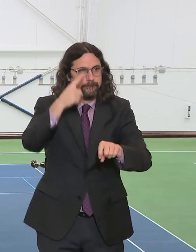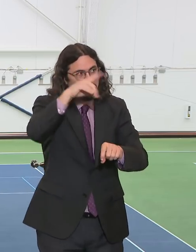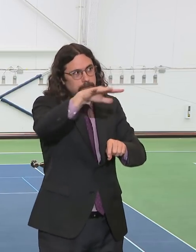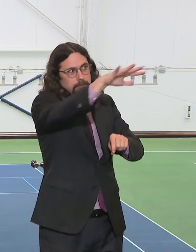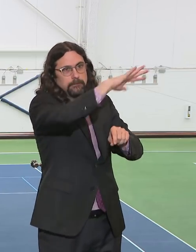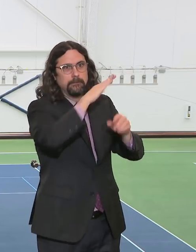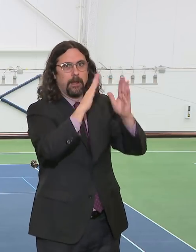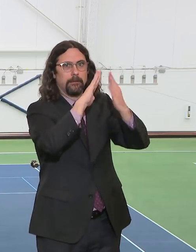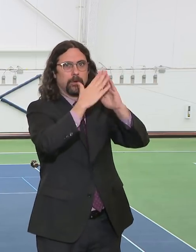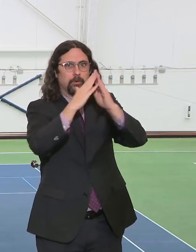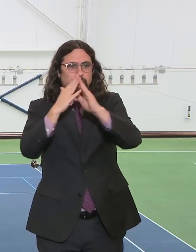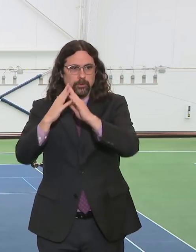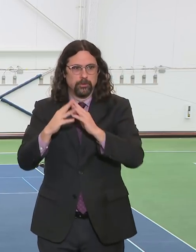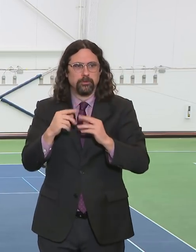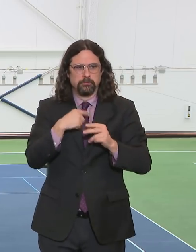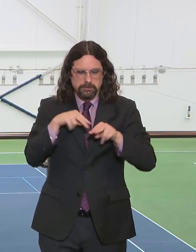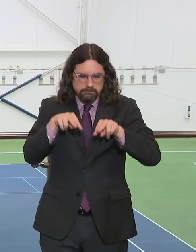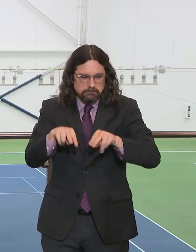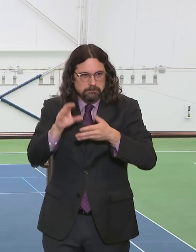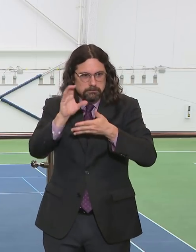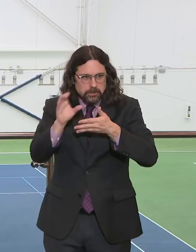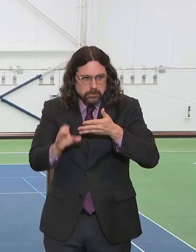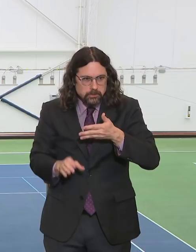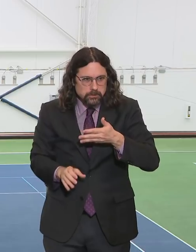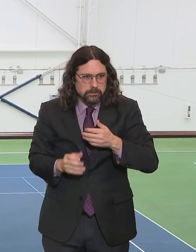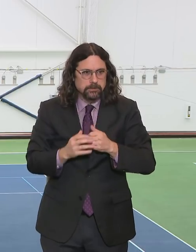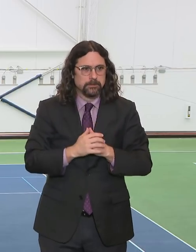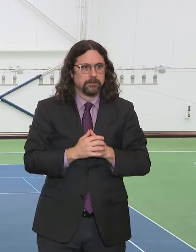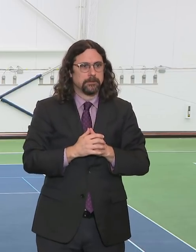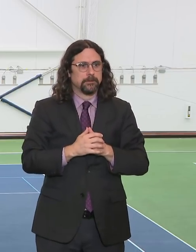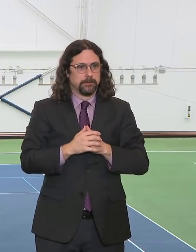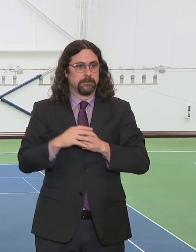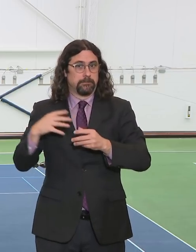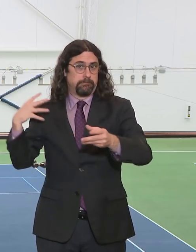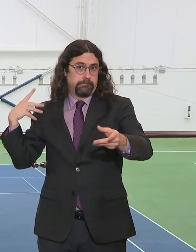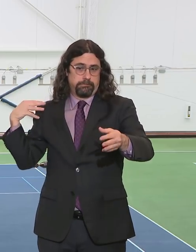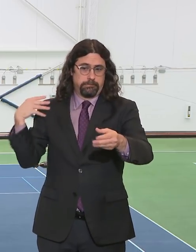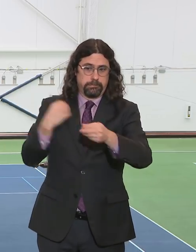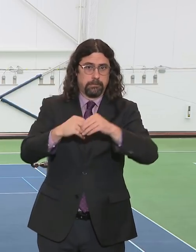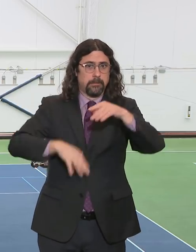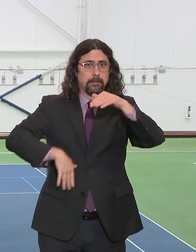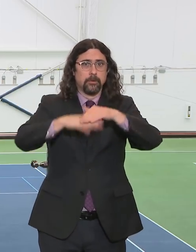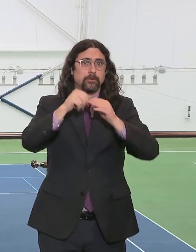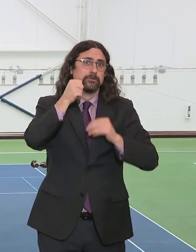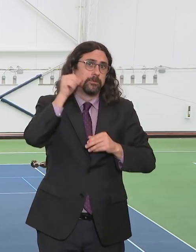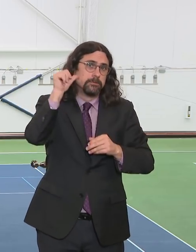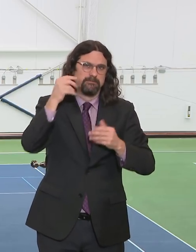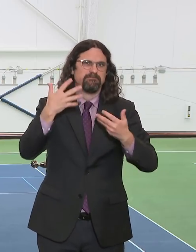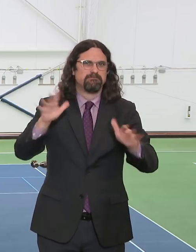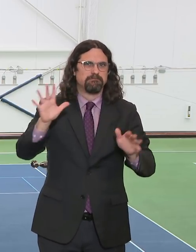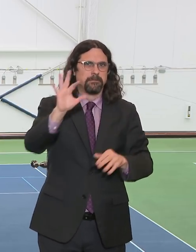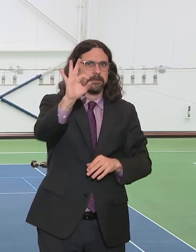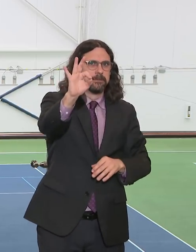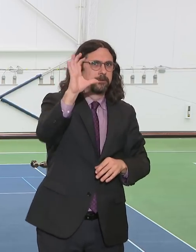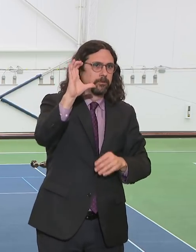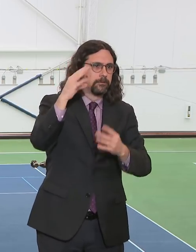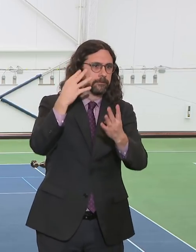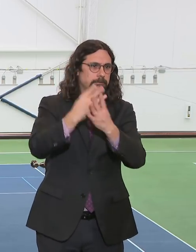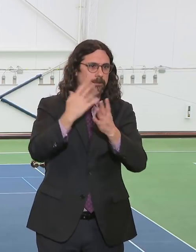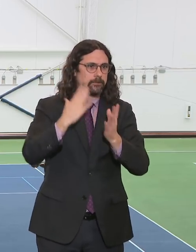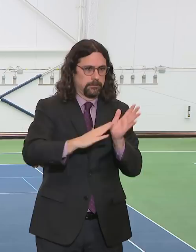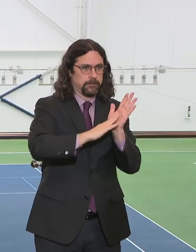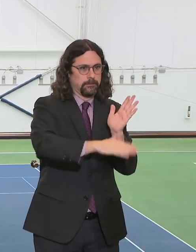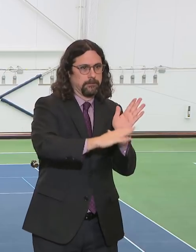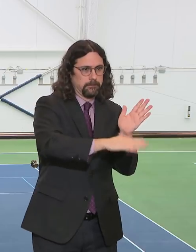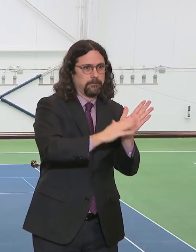released from our jail system. There will be more ahead. We will give you an update as soon as we know of any additional